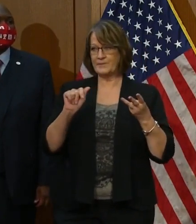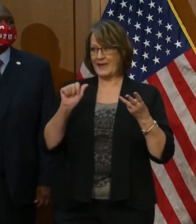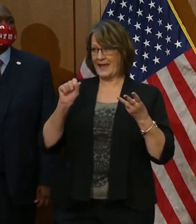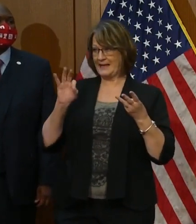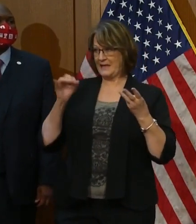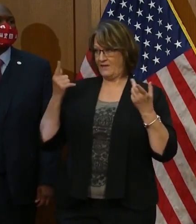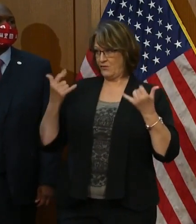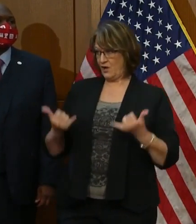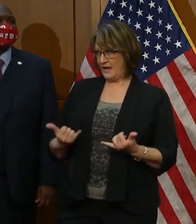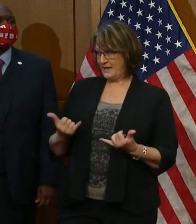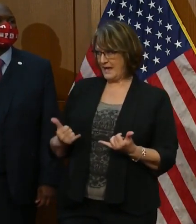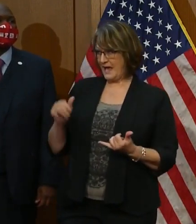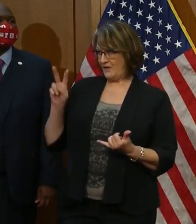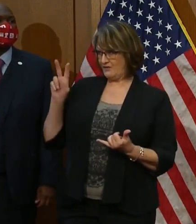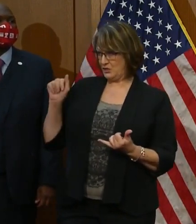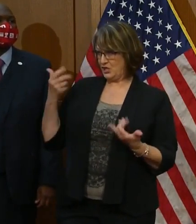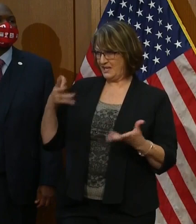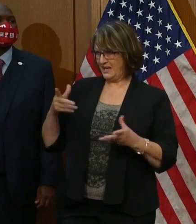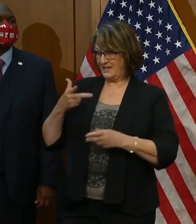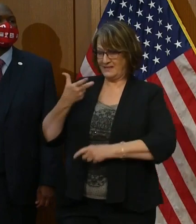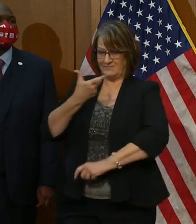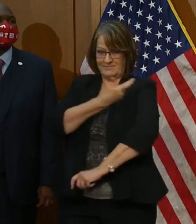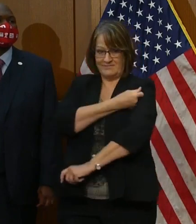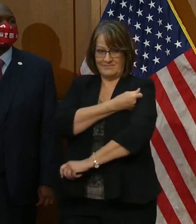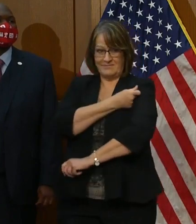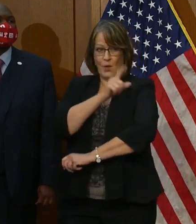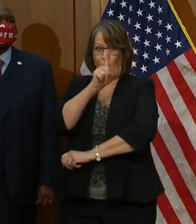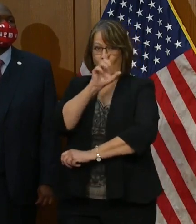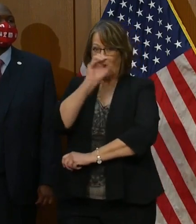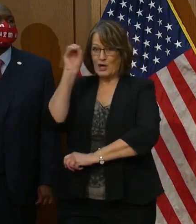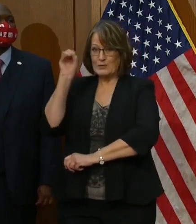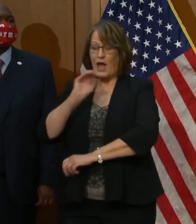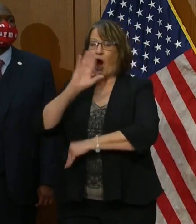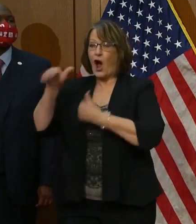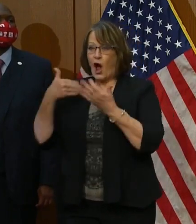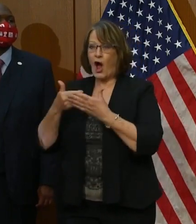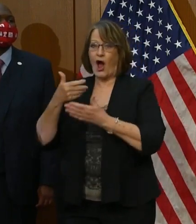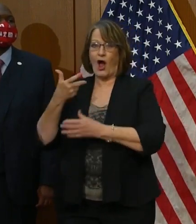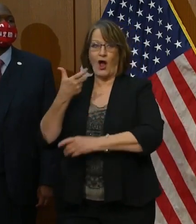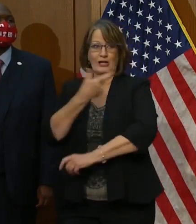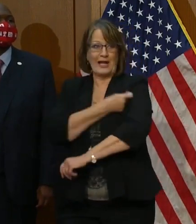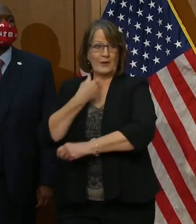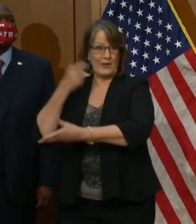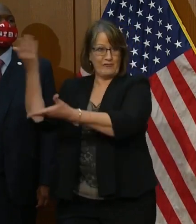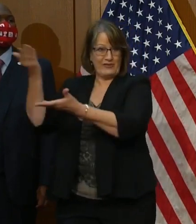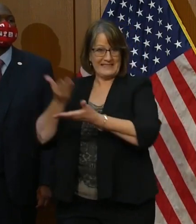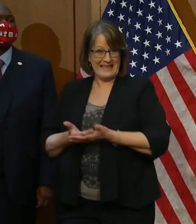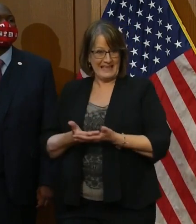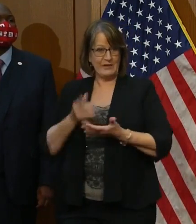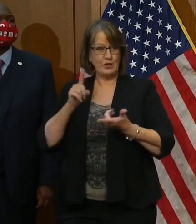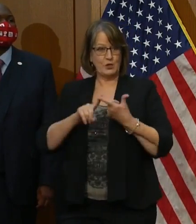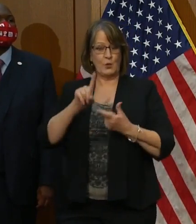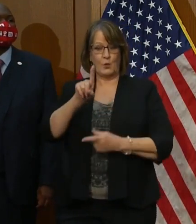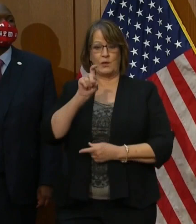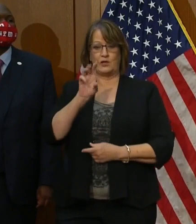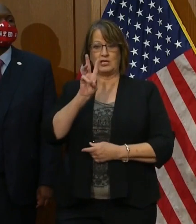now, Virginia has distributed 100% of the doses we've received to 160